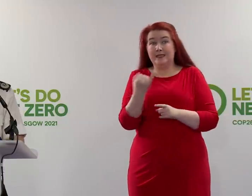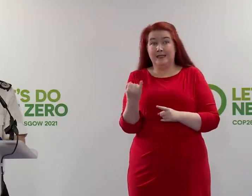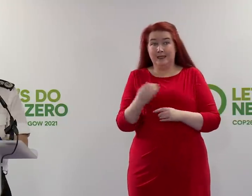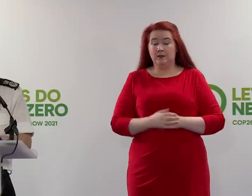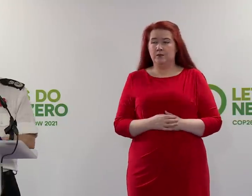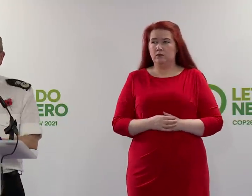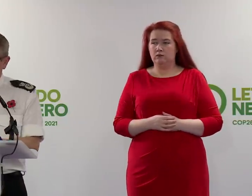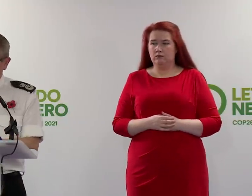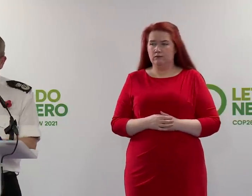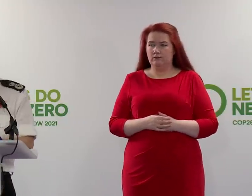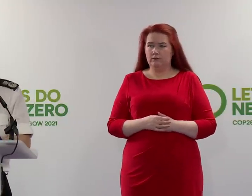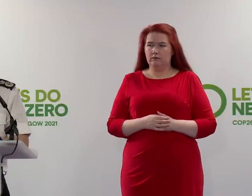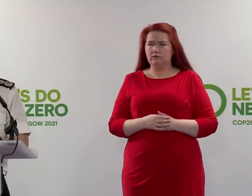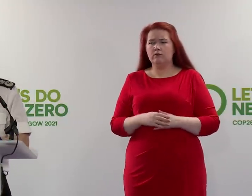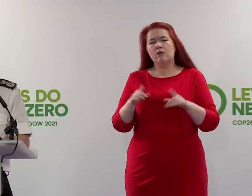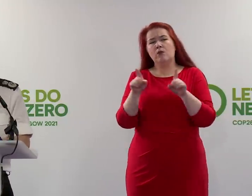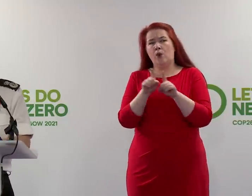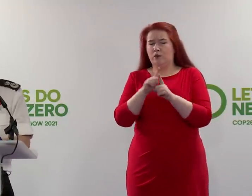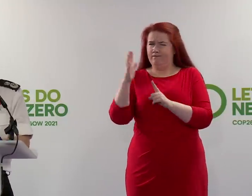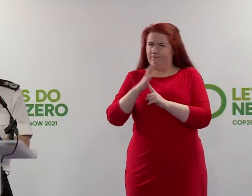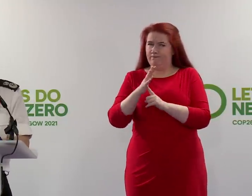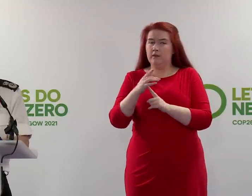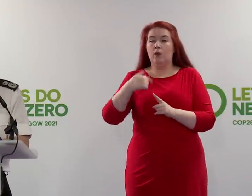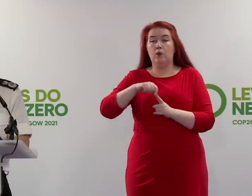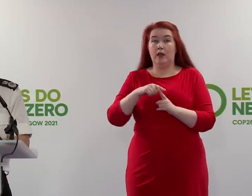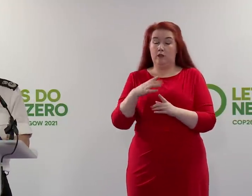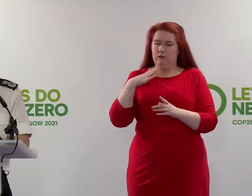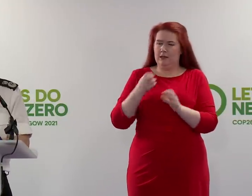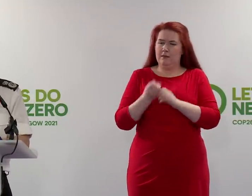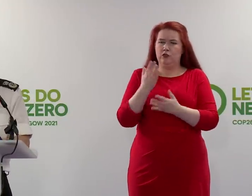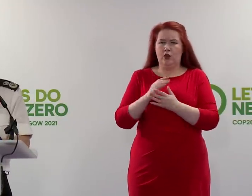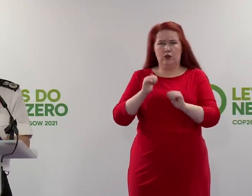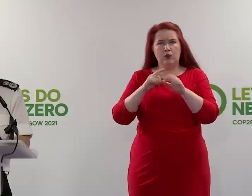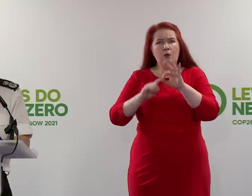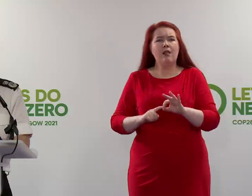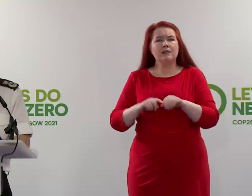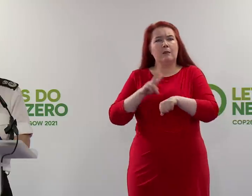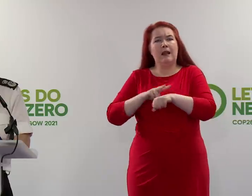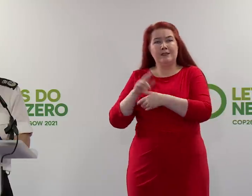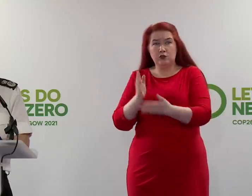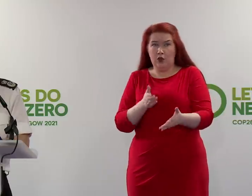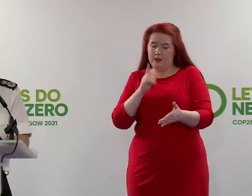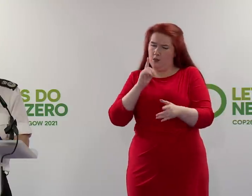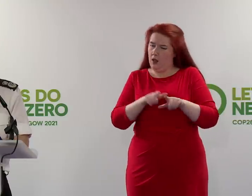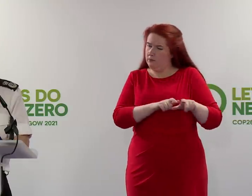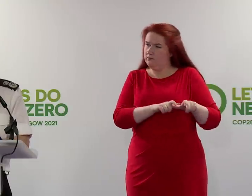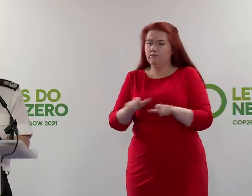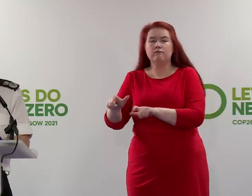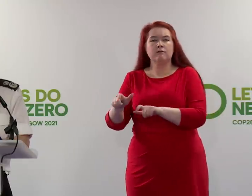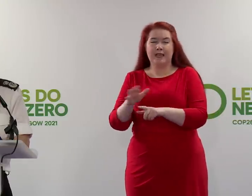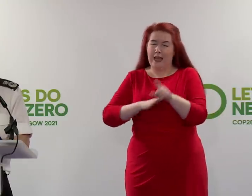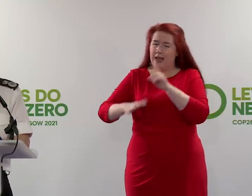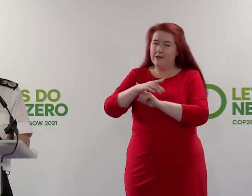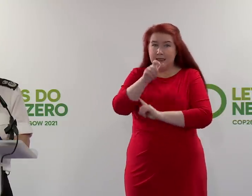And of equal importance, we are ready to ensure a quality policing service is maintained for every citizen, every